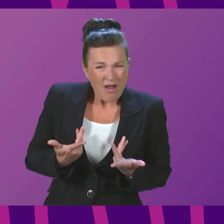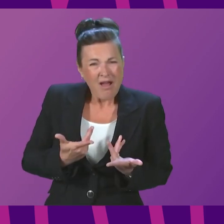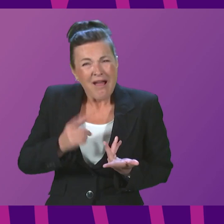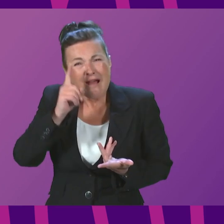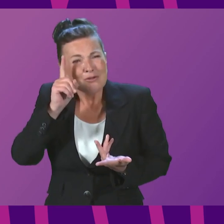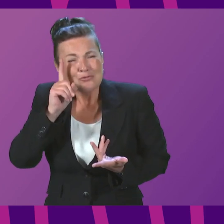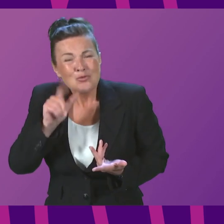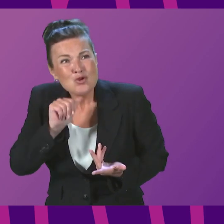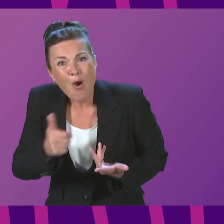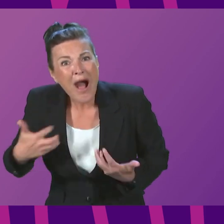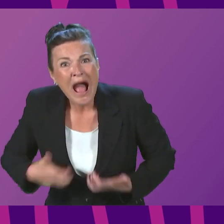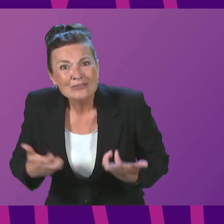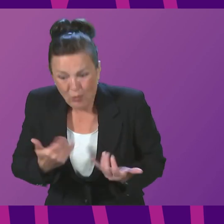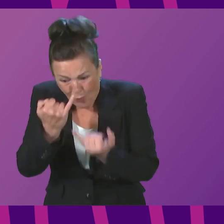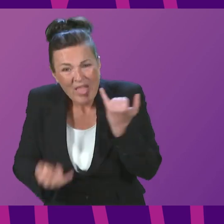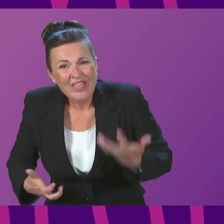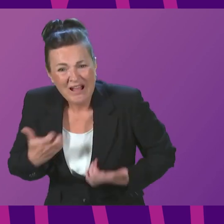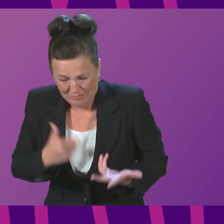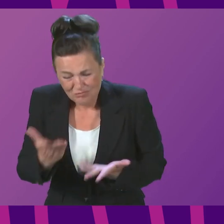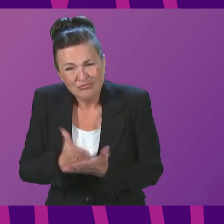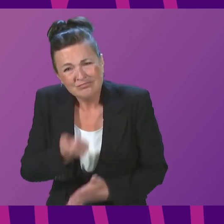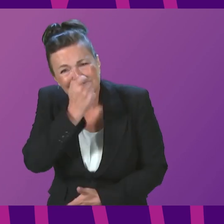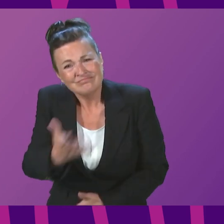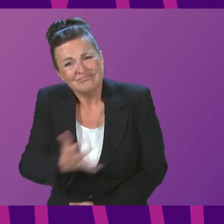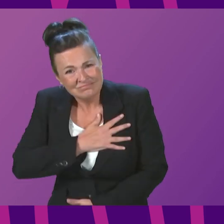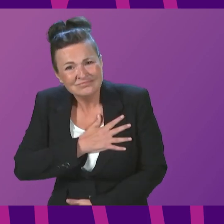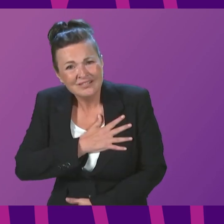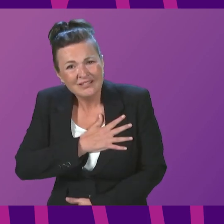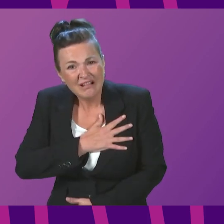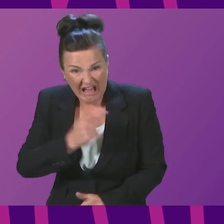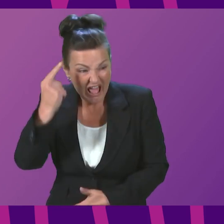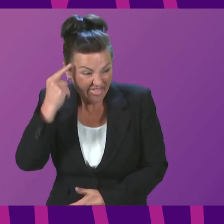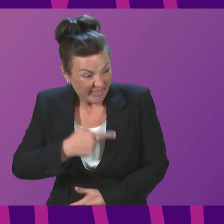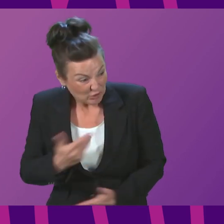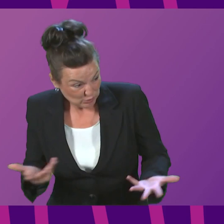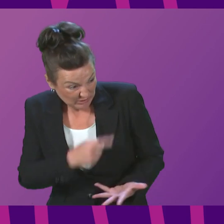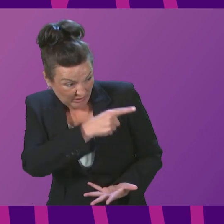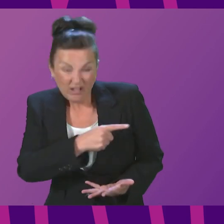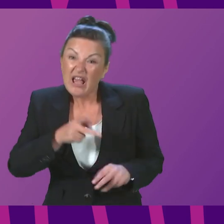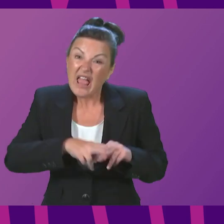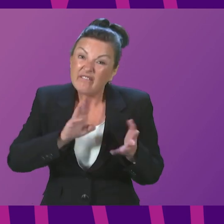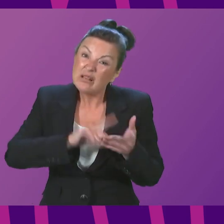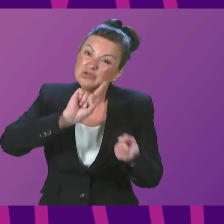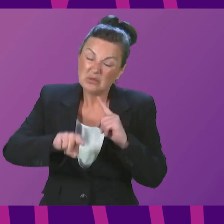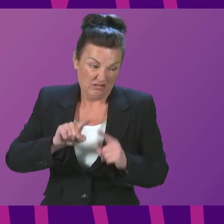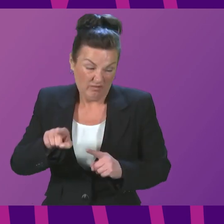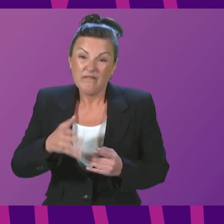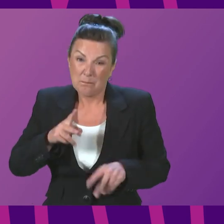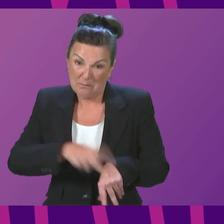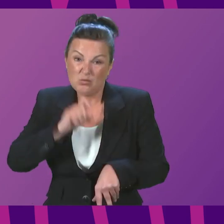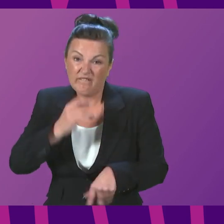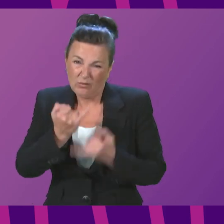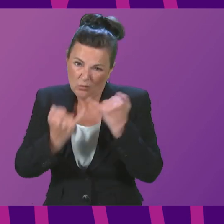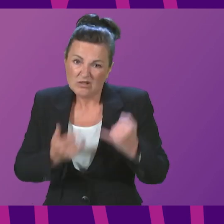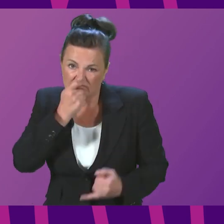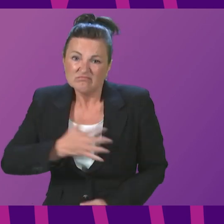at how insulting it is. And I think they will be even more insulted to have heard the First Minister's response. In response to the government's